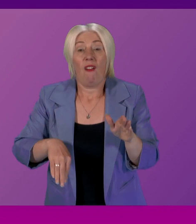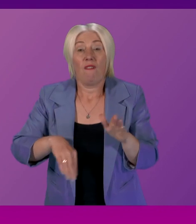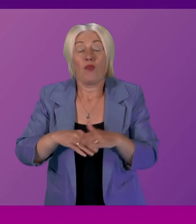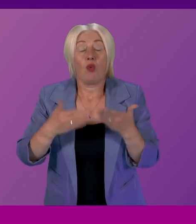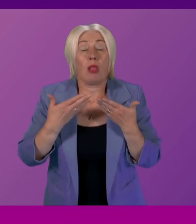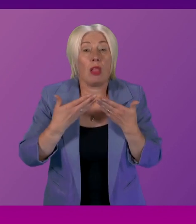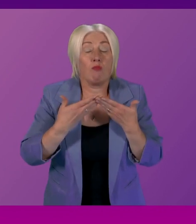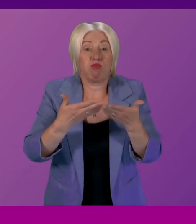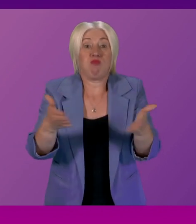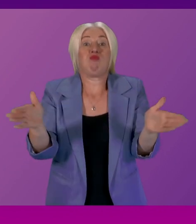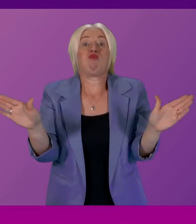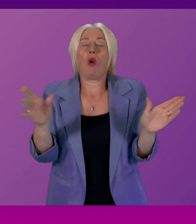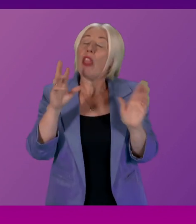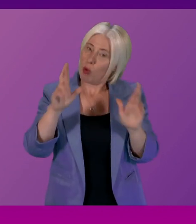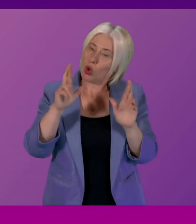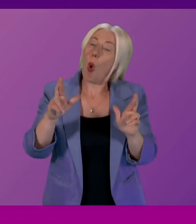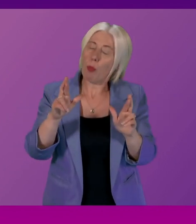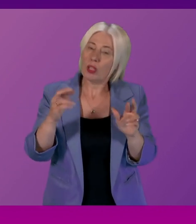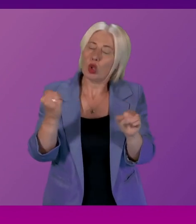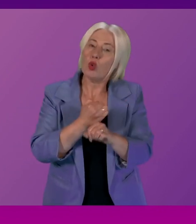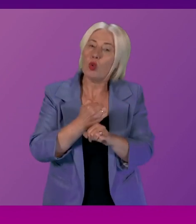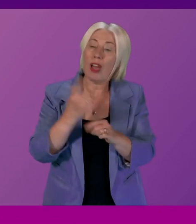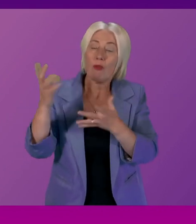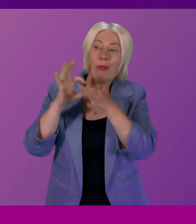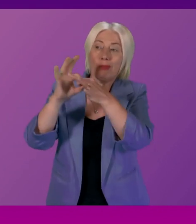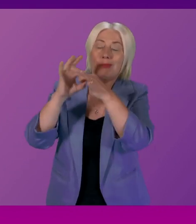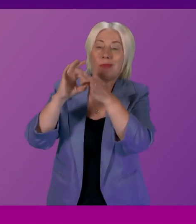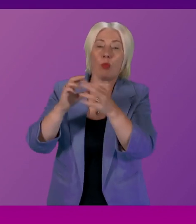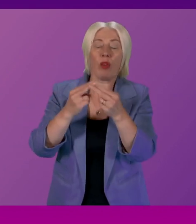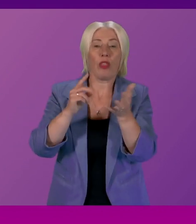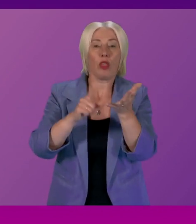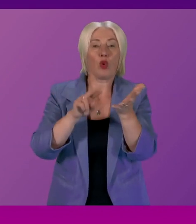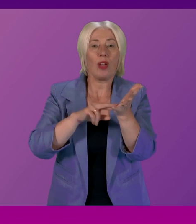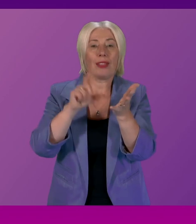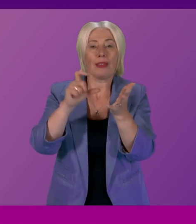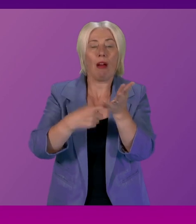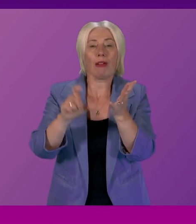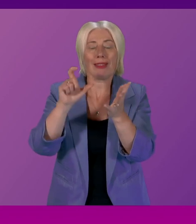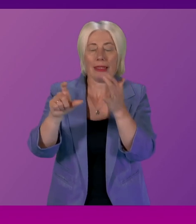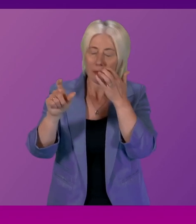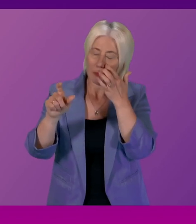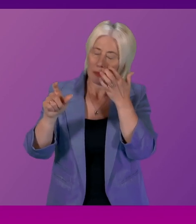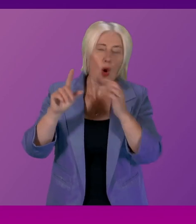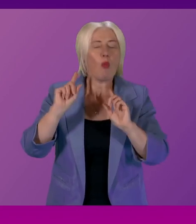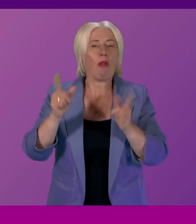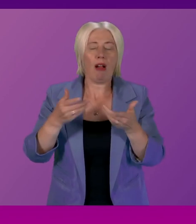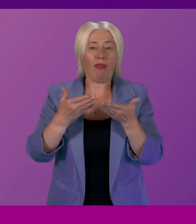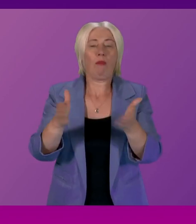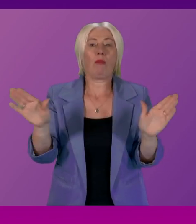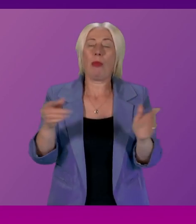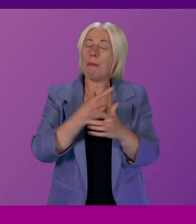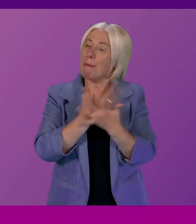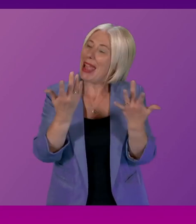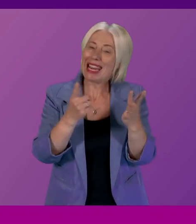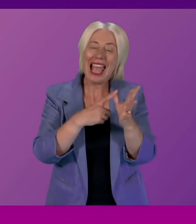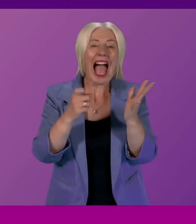we would have hoped to have done so with the incorporation of UNCRC there will be many existing acts